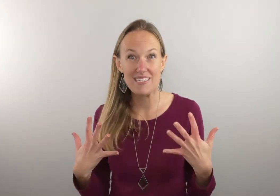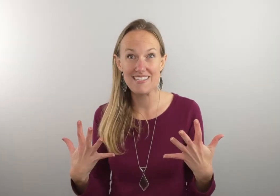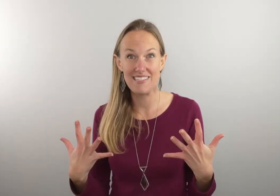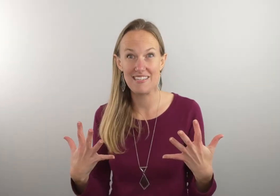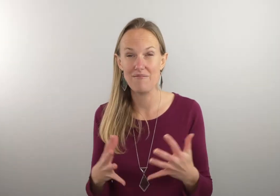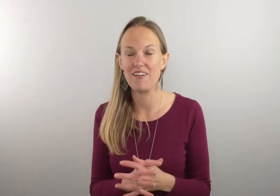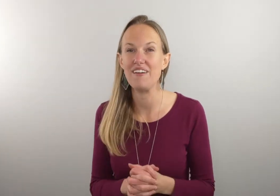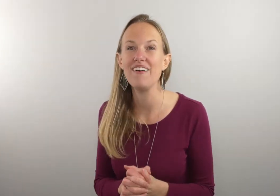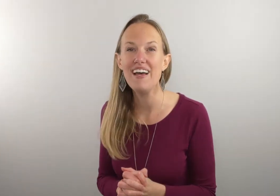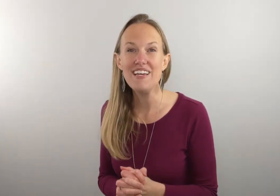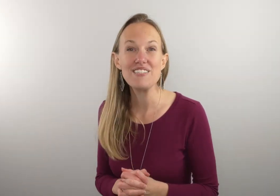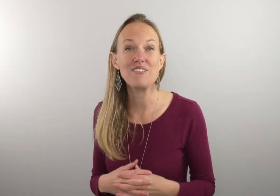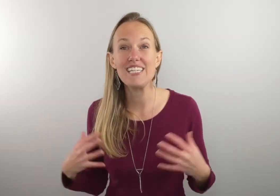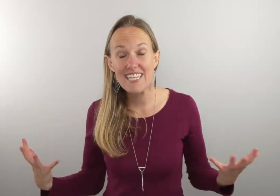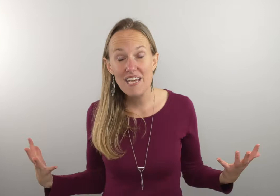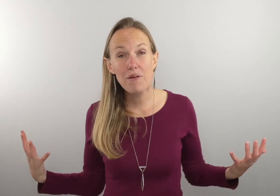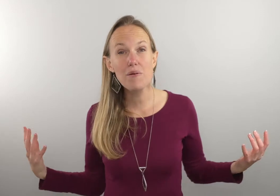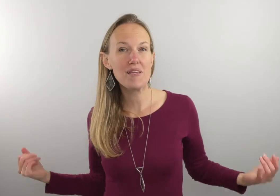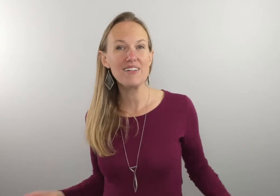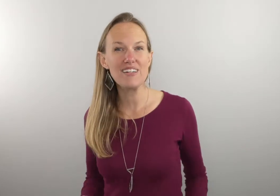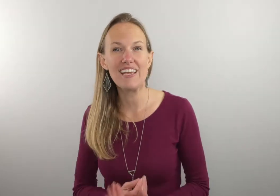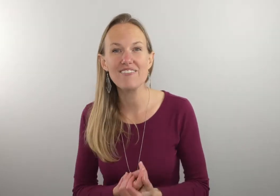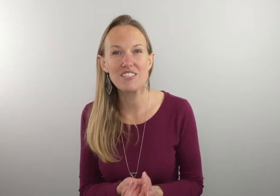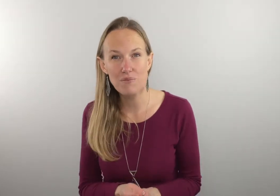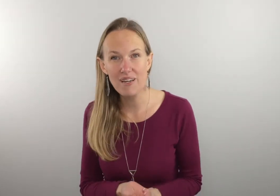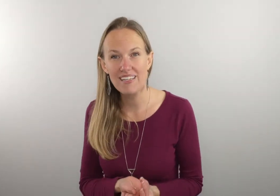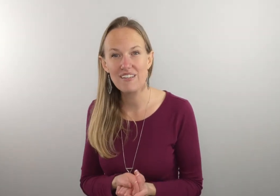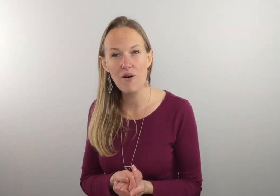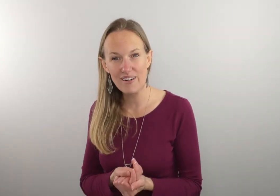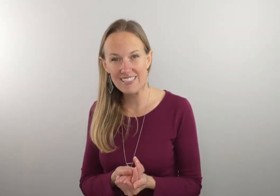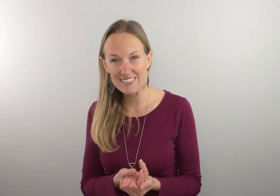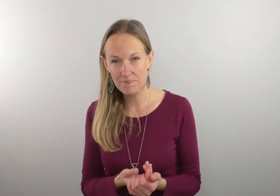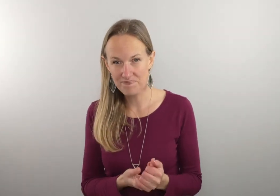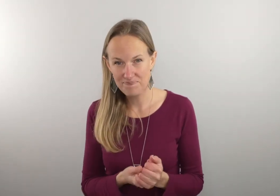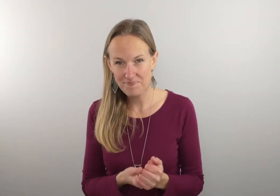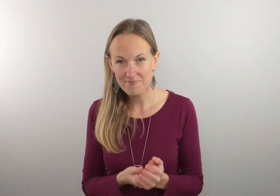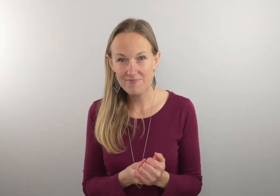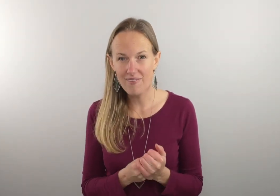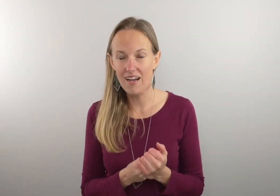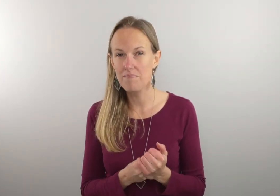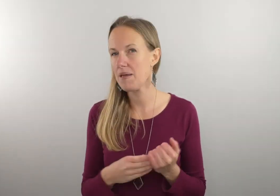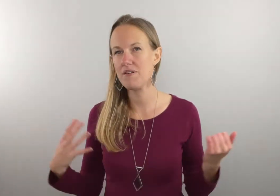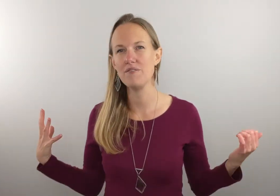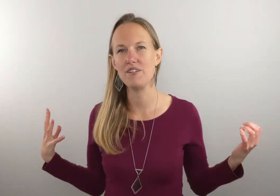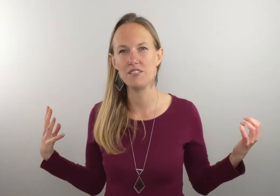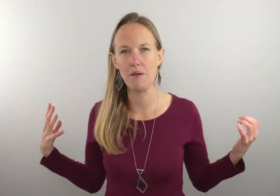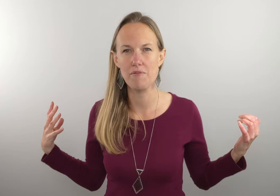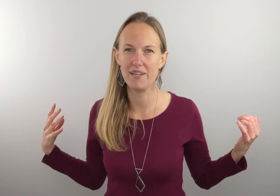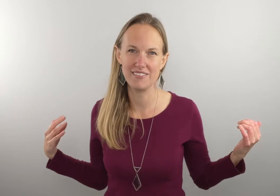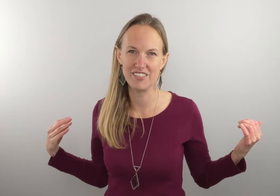does the same for you. So today we will be learning verse one in the chorus. Maybe who knows maybe we'll get to verse